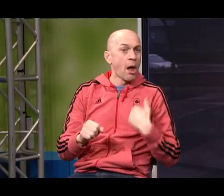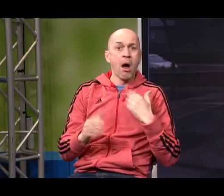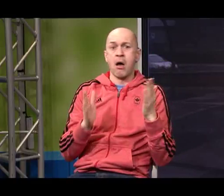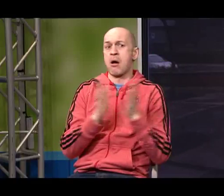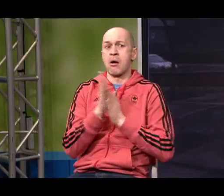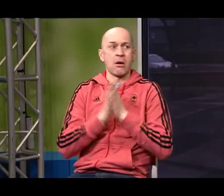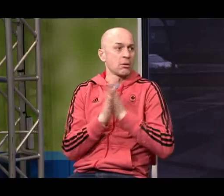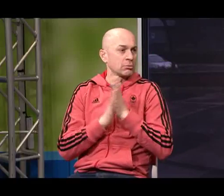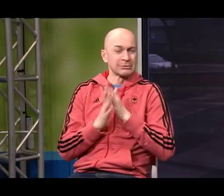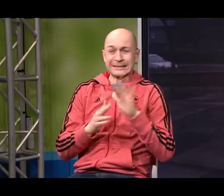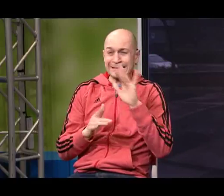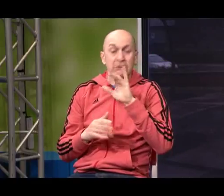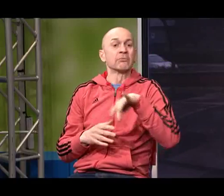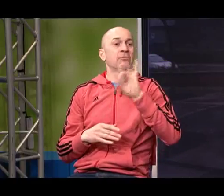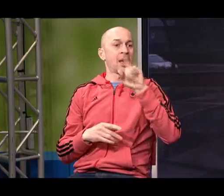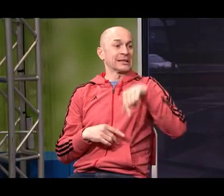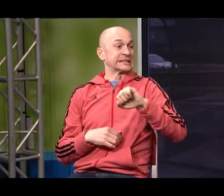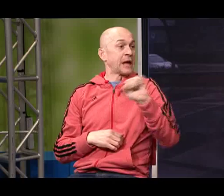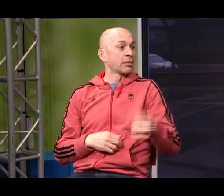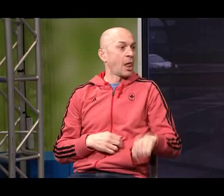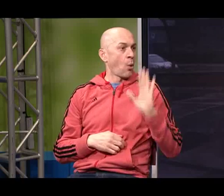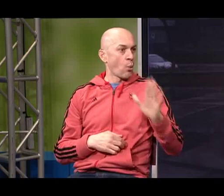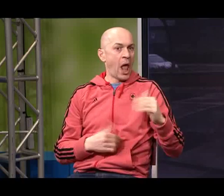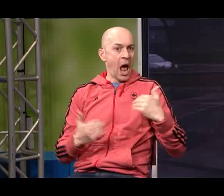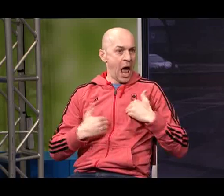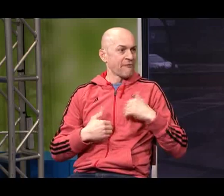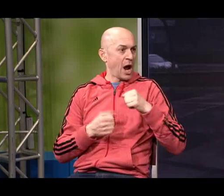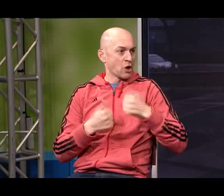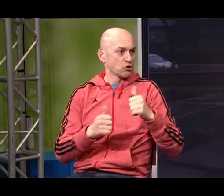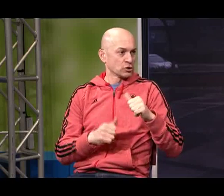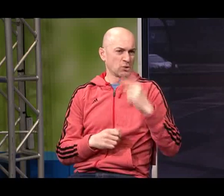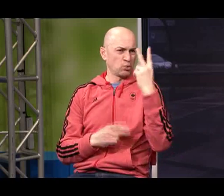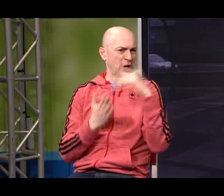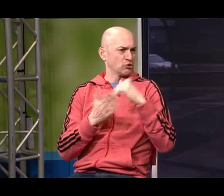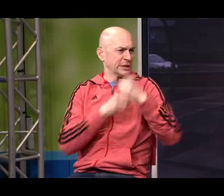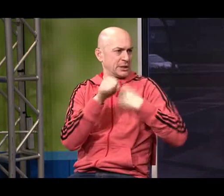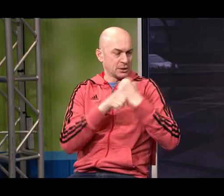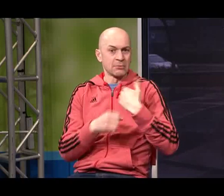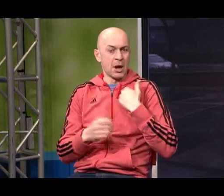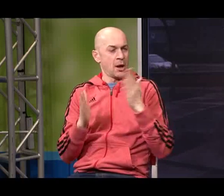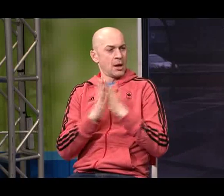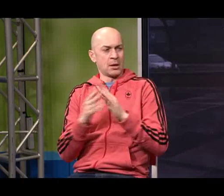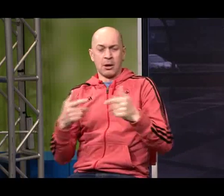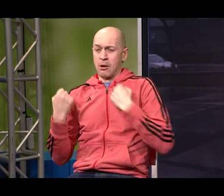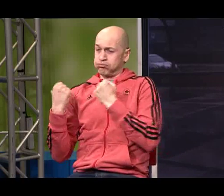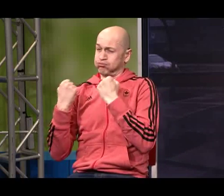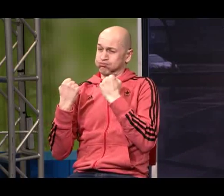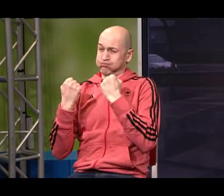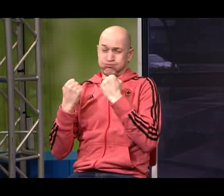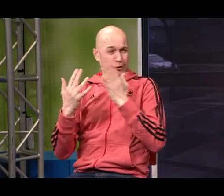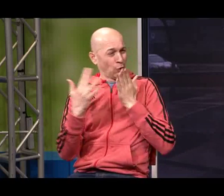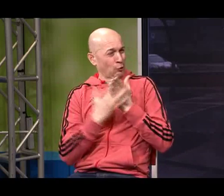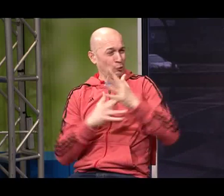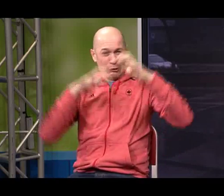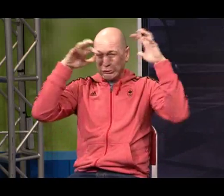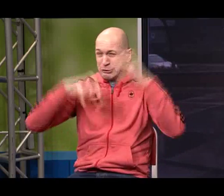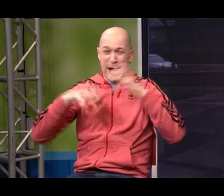going on for the Cirque du Soleil and I attended and I drove the distance